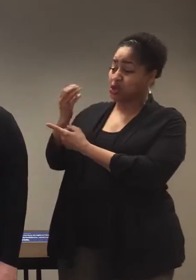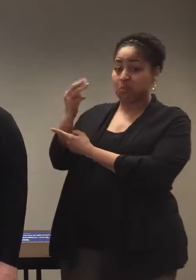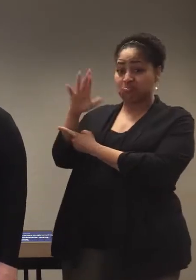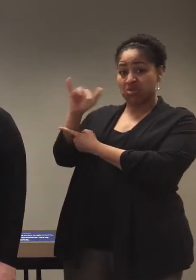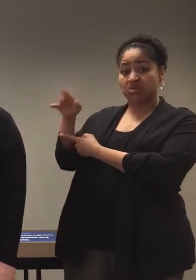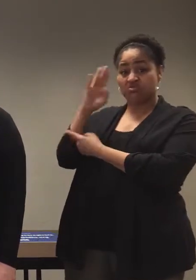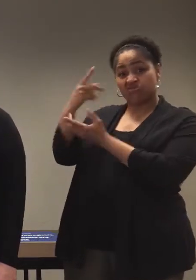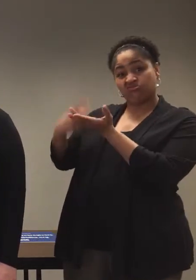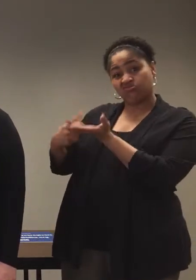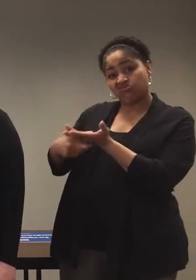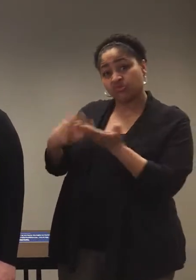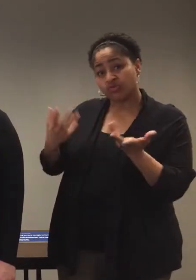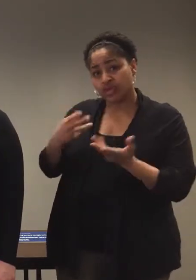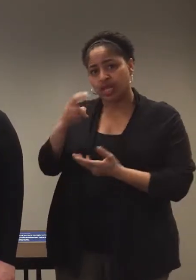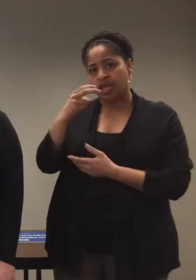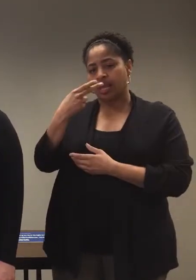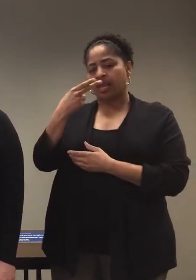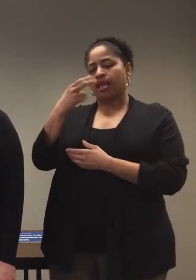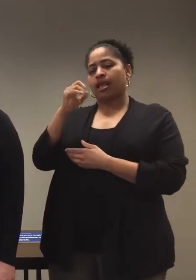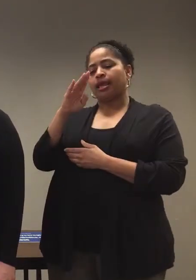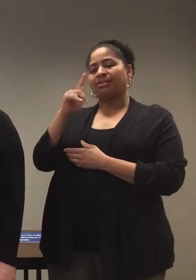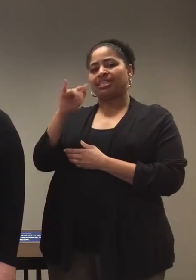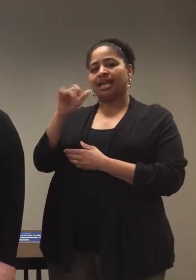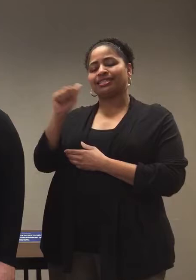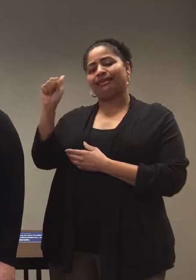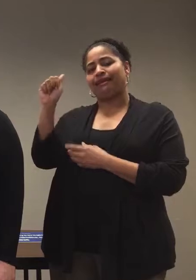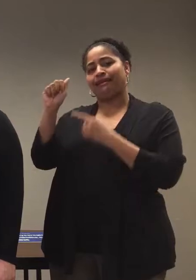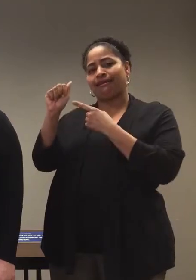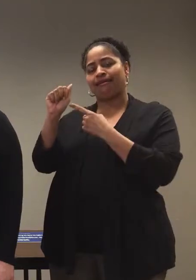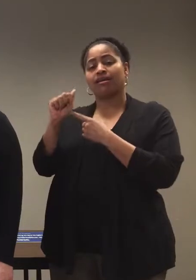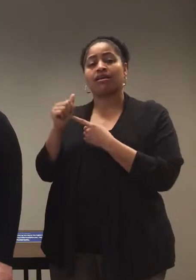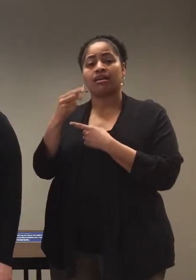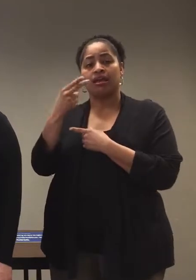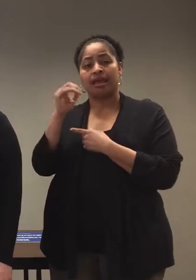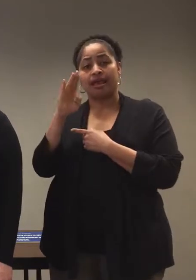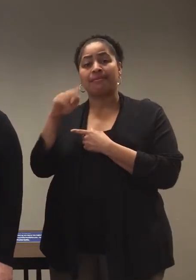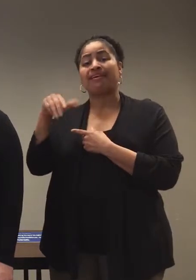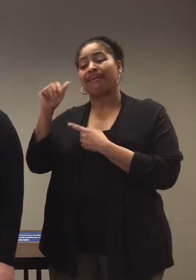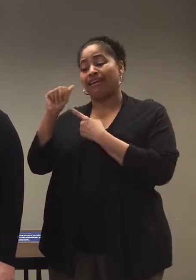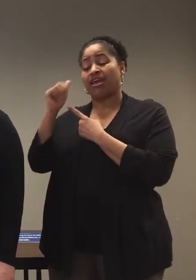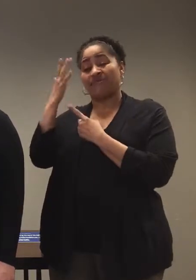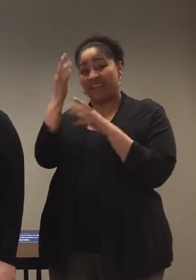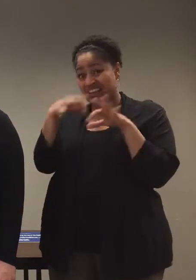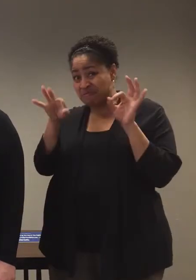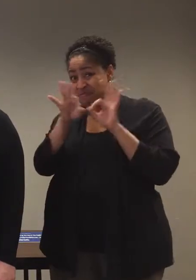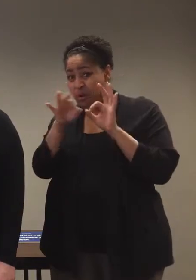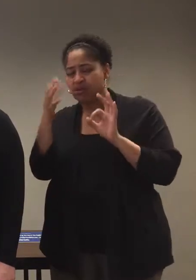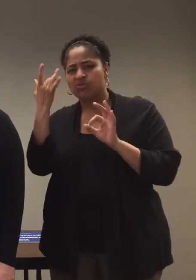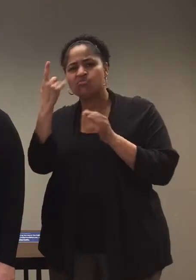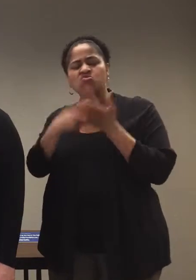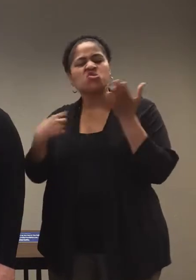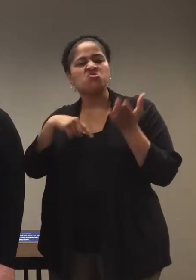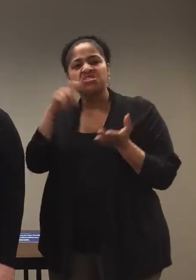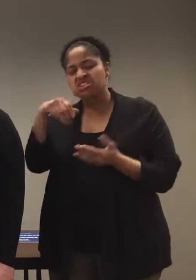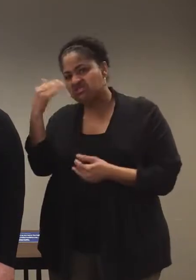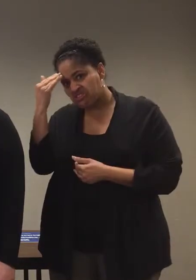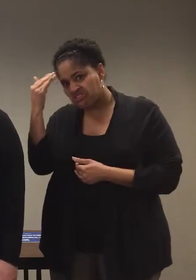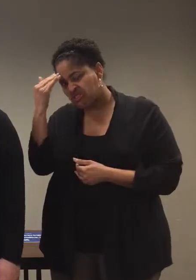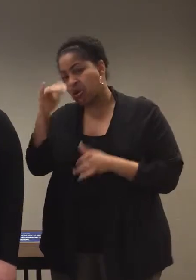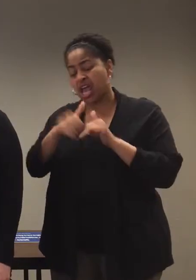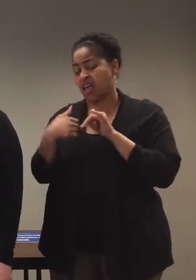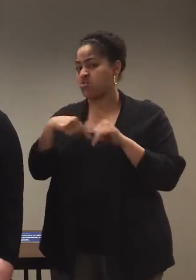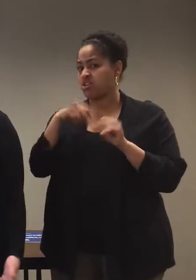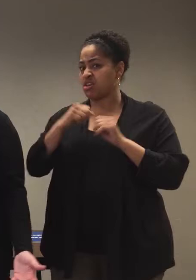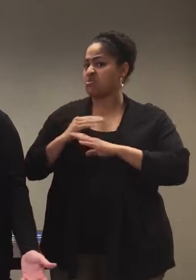Mary will be talking about Hepatitis A. She's going to tell us why it's important, what we need to know, and how we can prevent